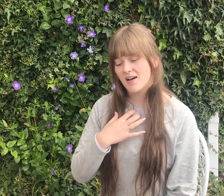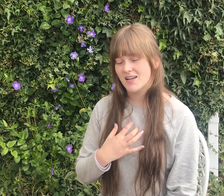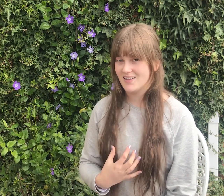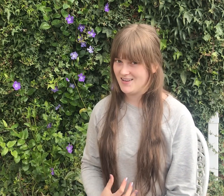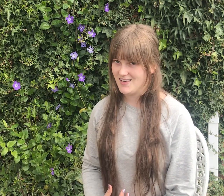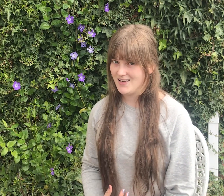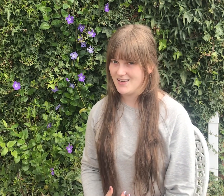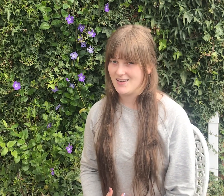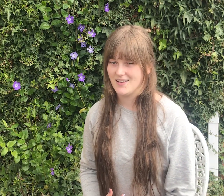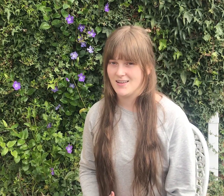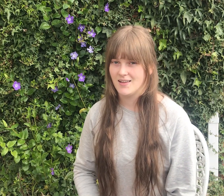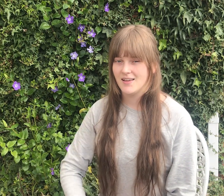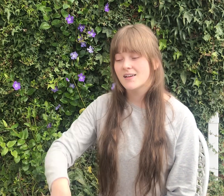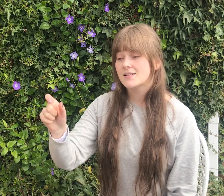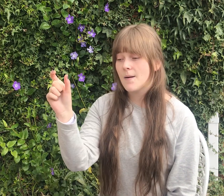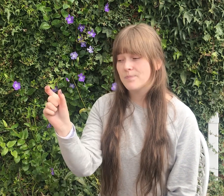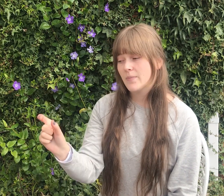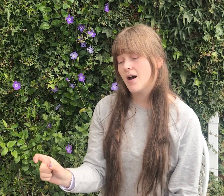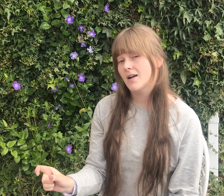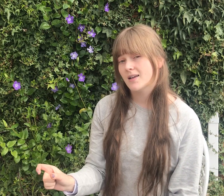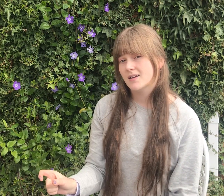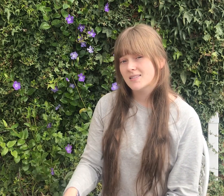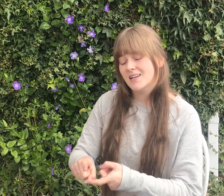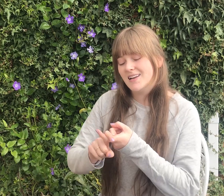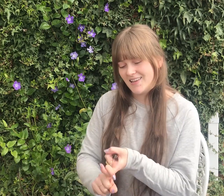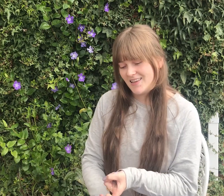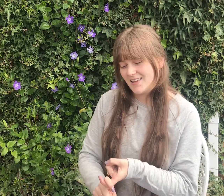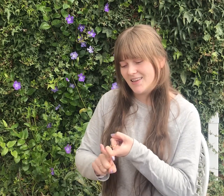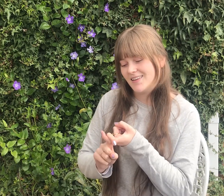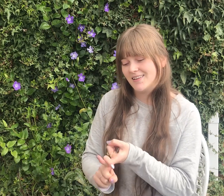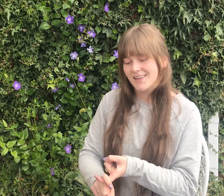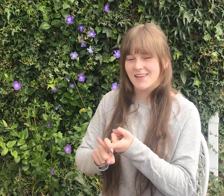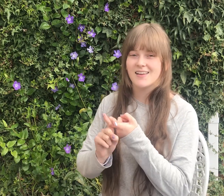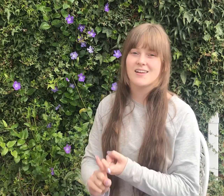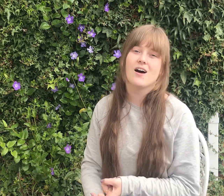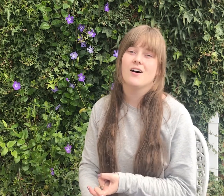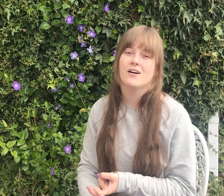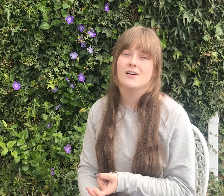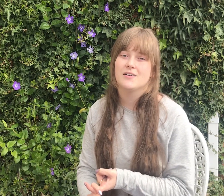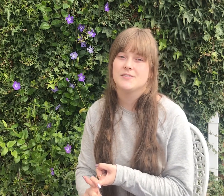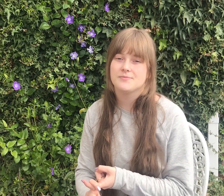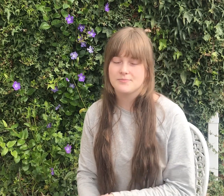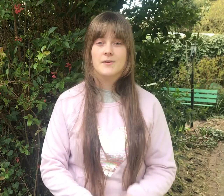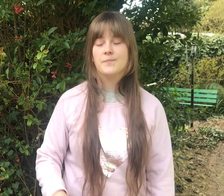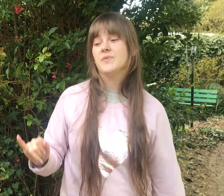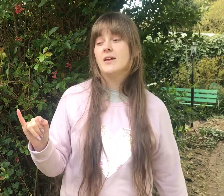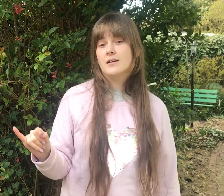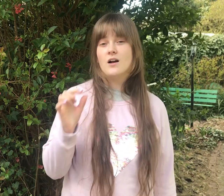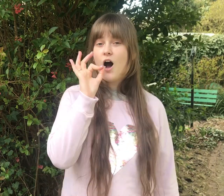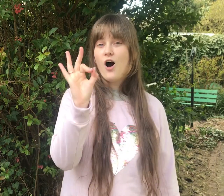gonna need Somebody To lean Lean on You just Call